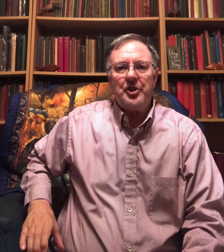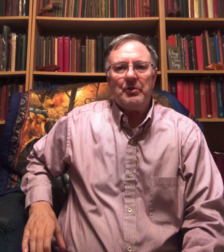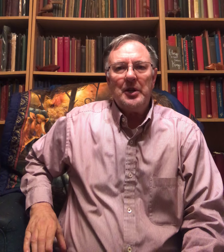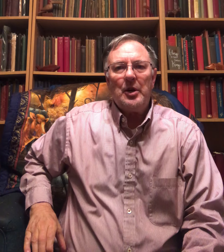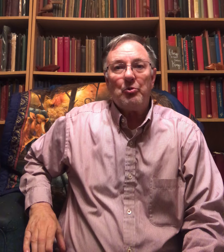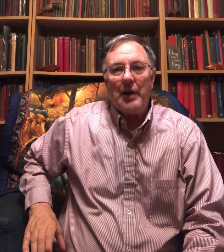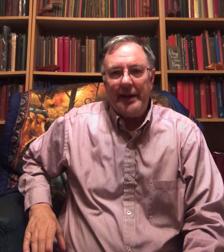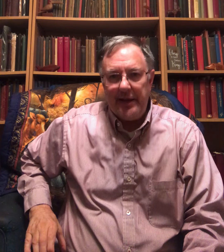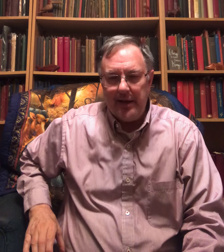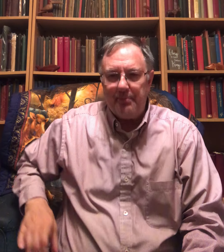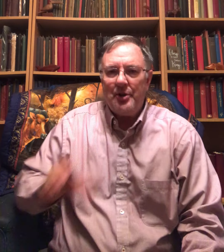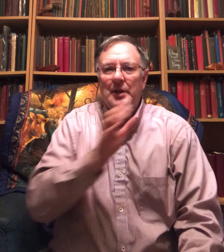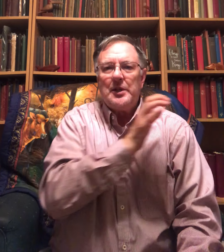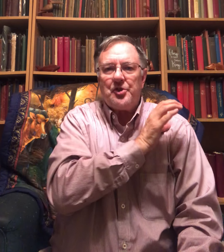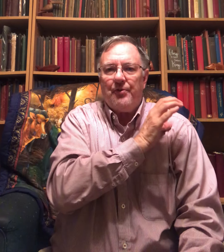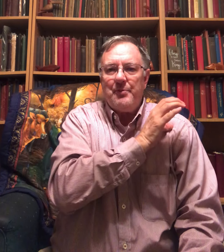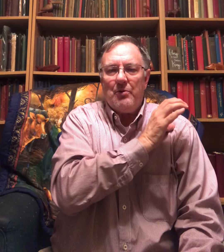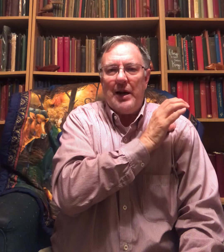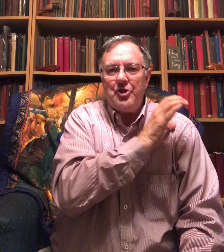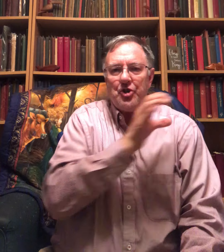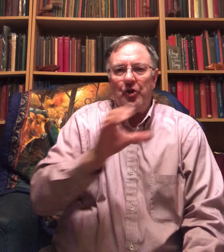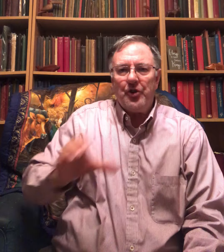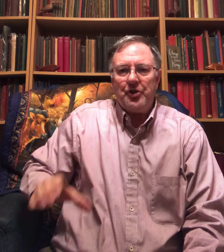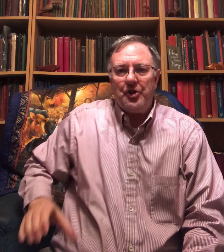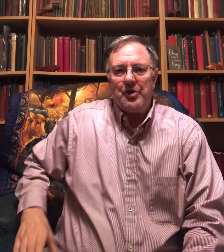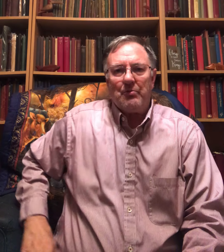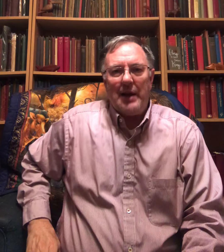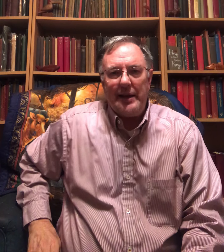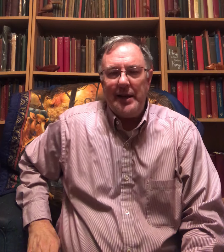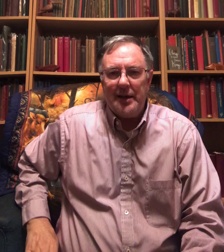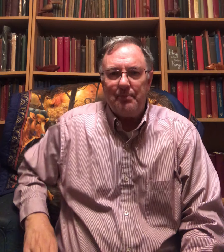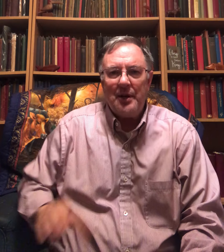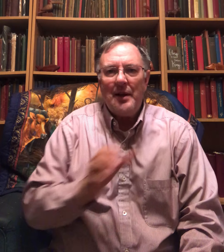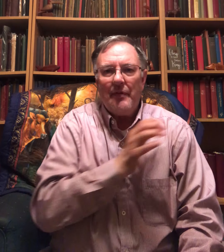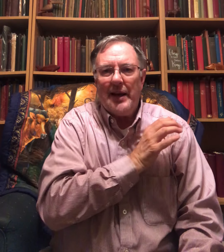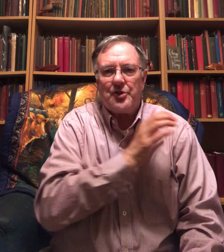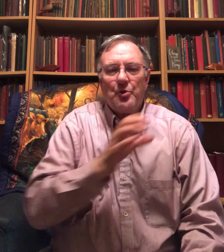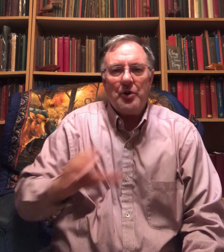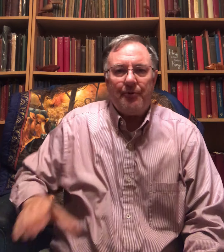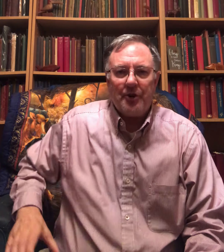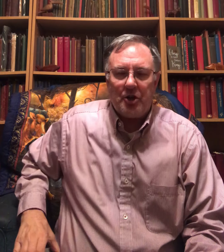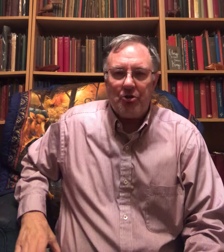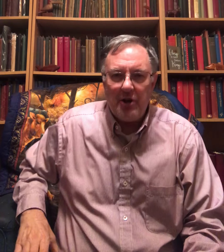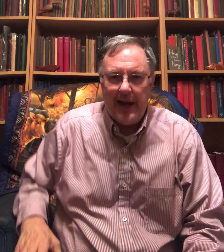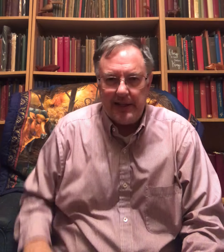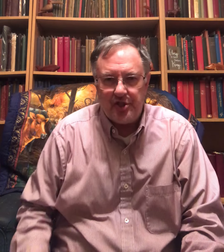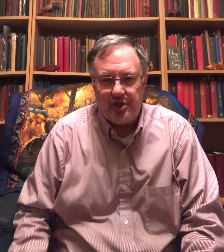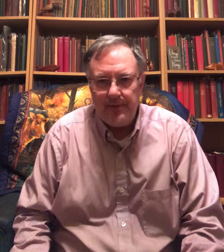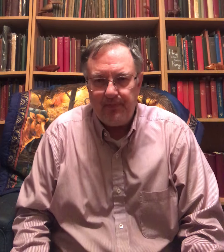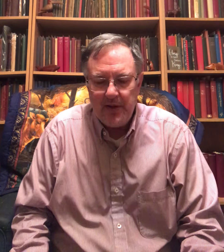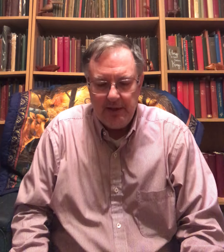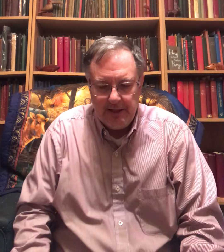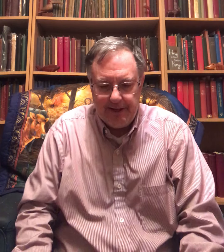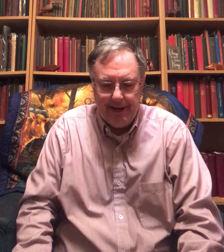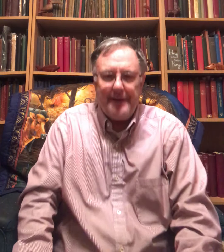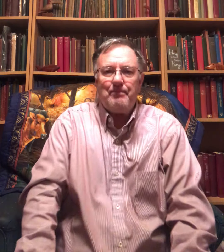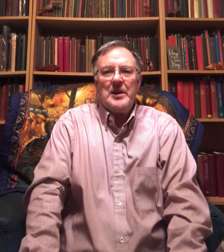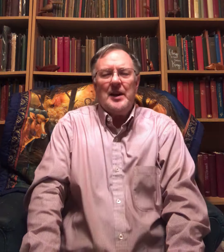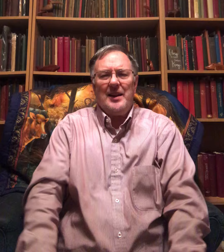your right hip. So from your right shoulder to your right hip. That's the word for Christ. Okay? A